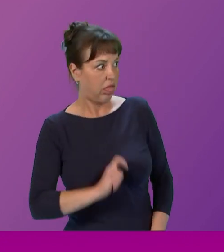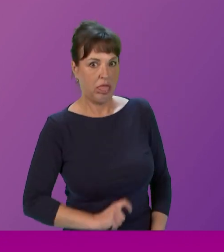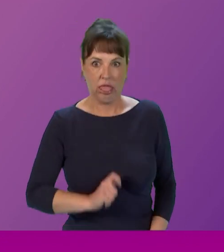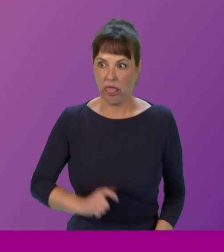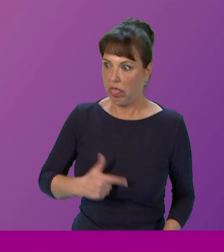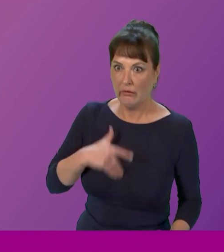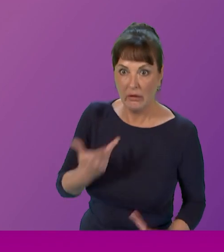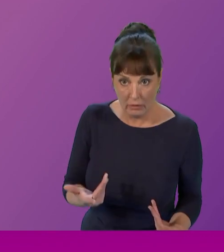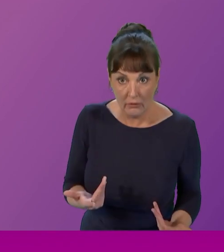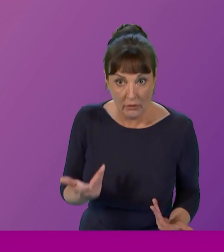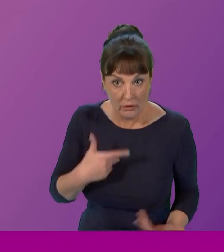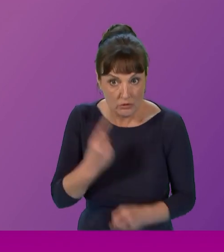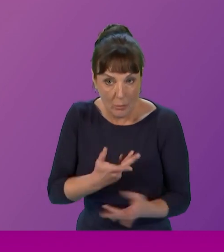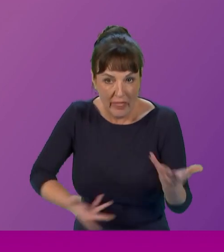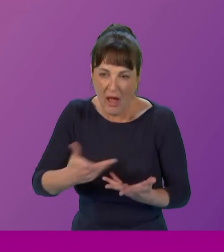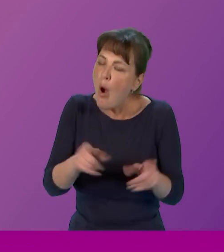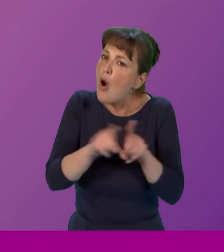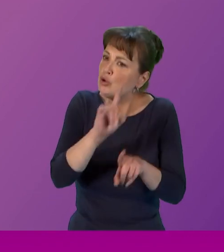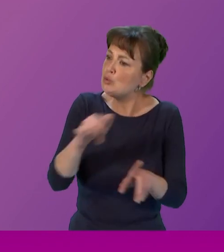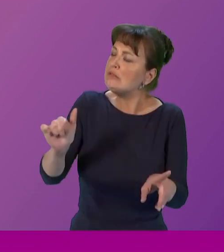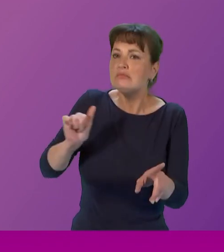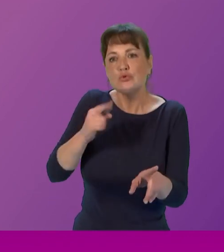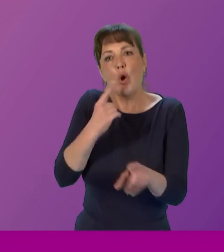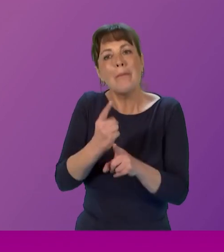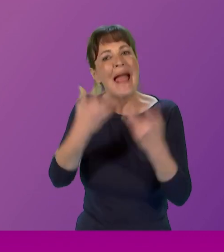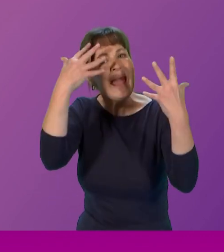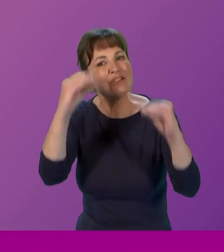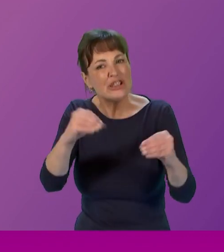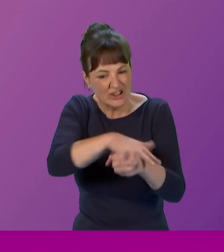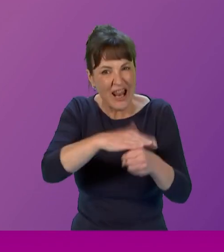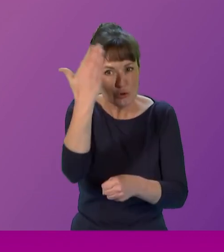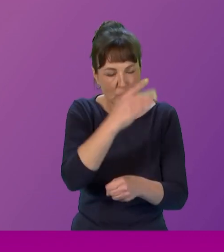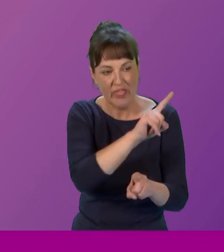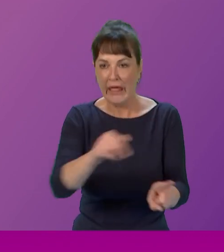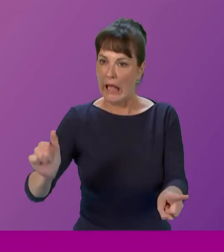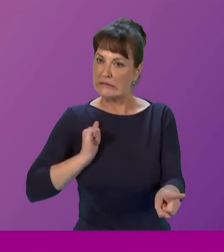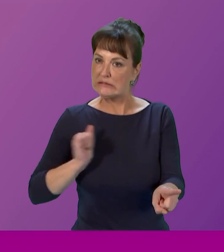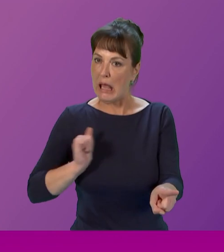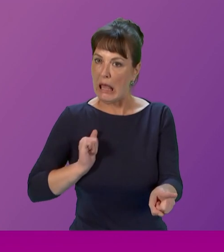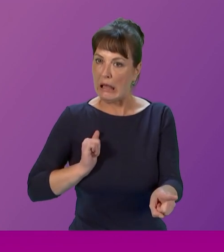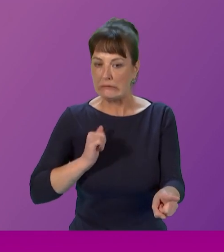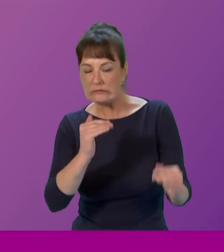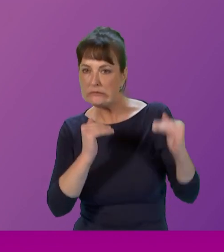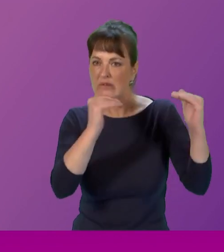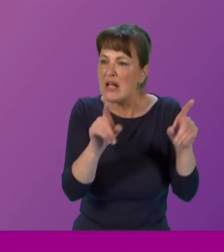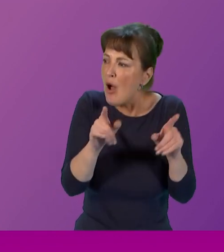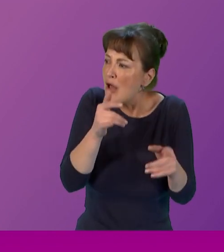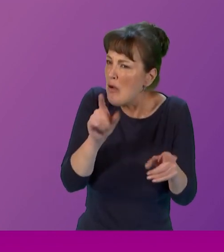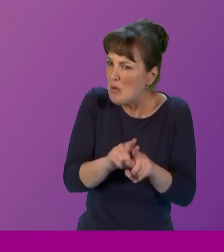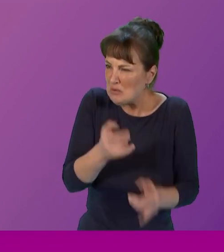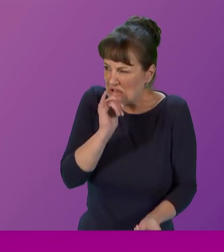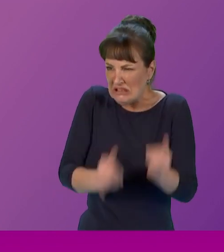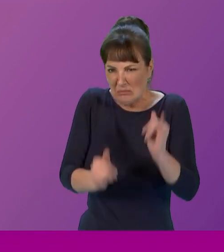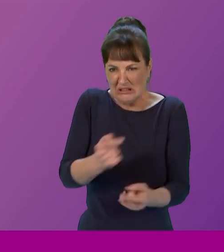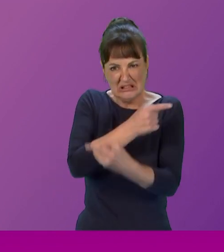we also spoke about expectations and education and noted the impact of feeling left out when it comes to careers and subjects which are